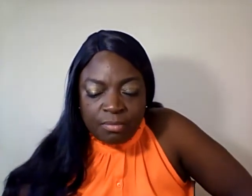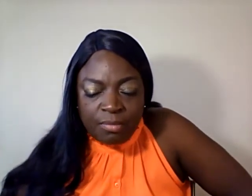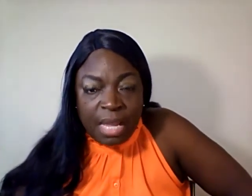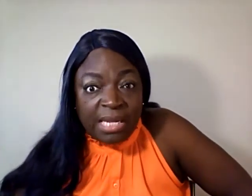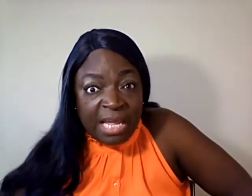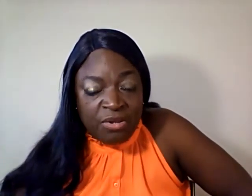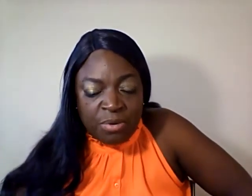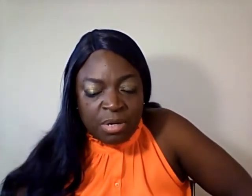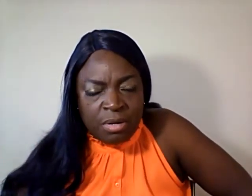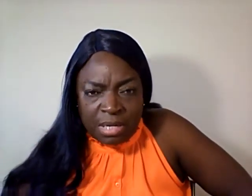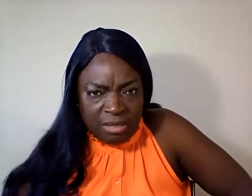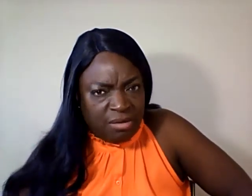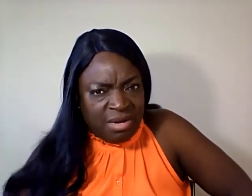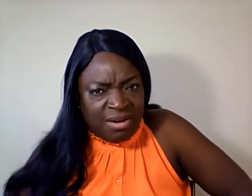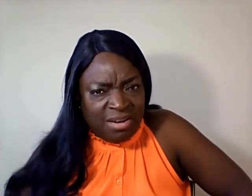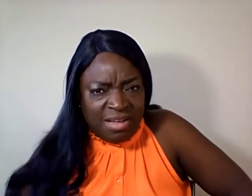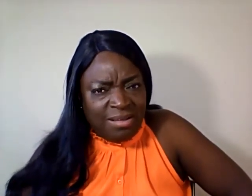Can you cook? Girl, yeah.